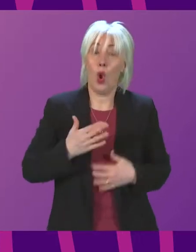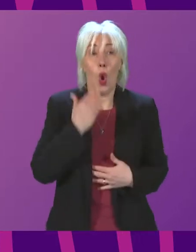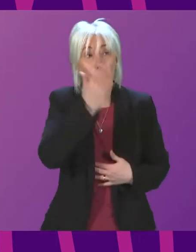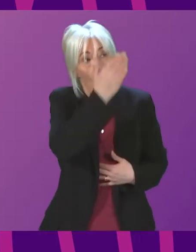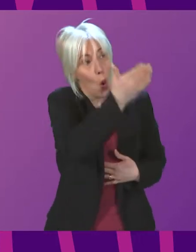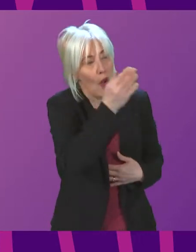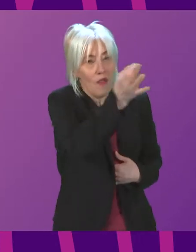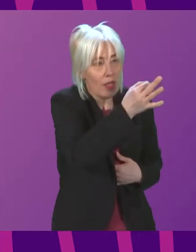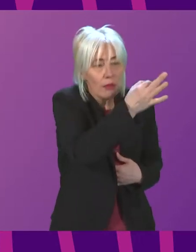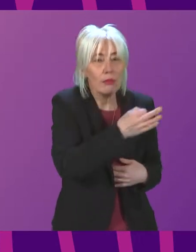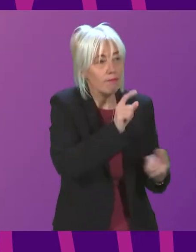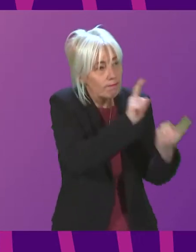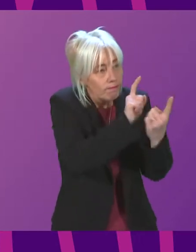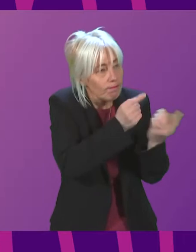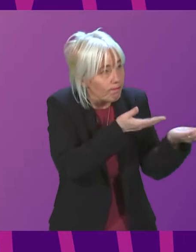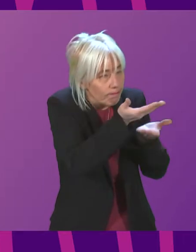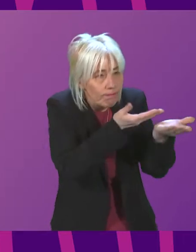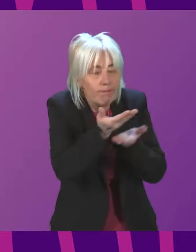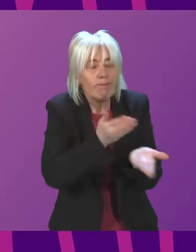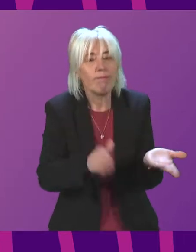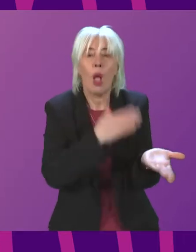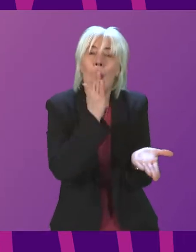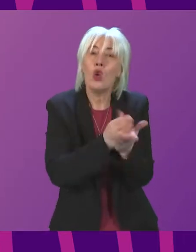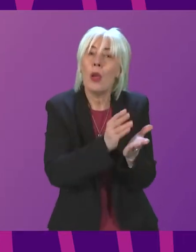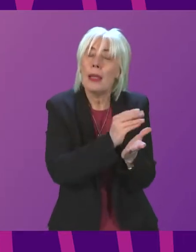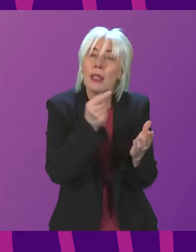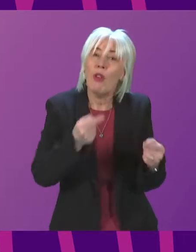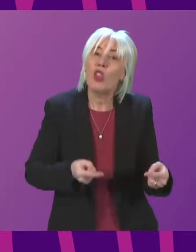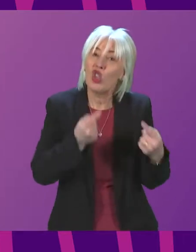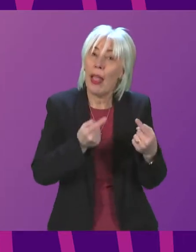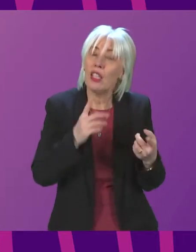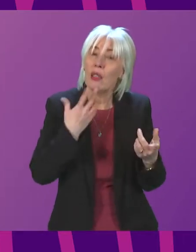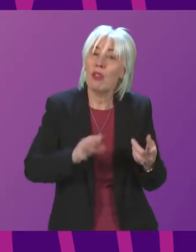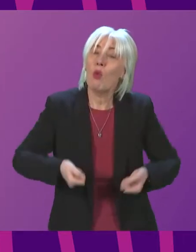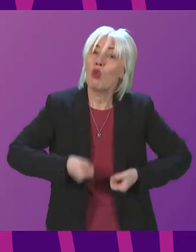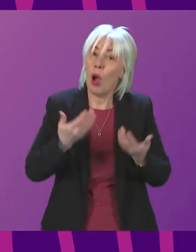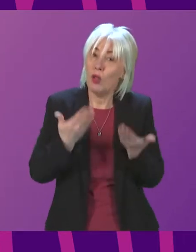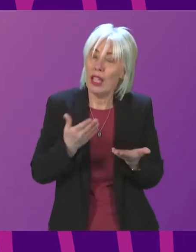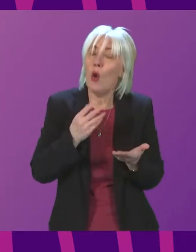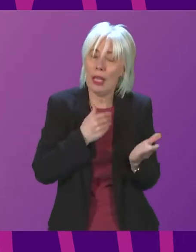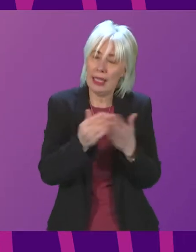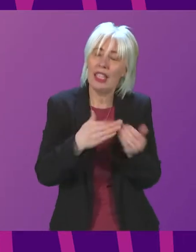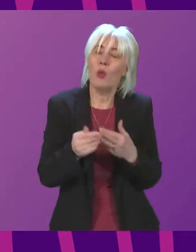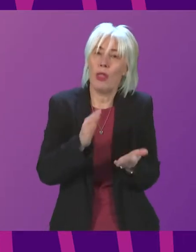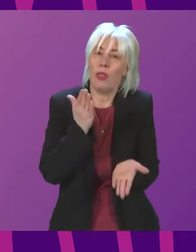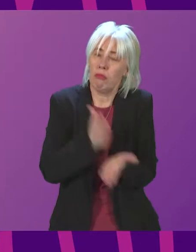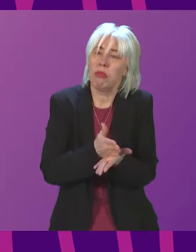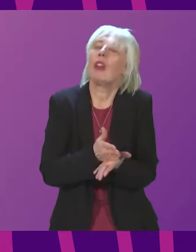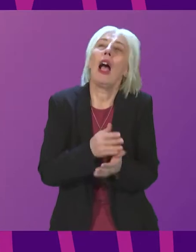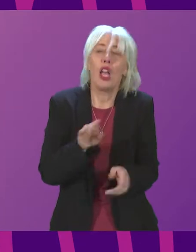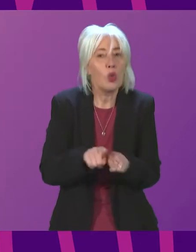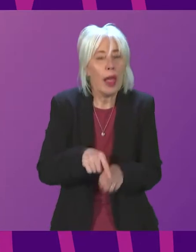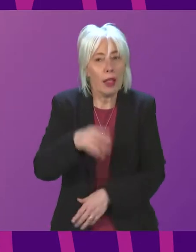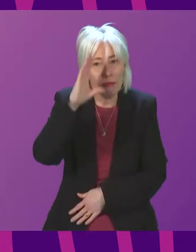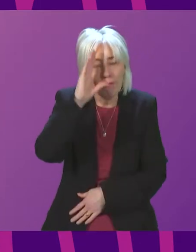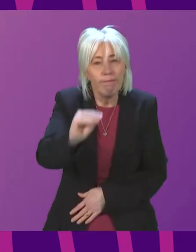to speak to them directly and to make sure that some of the challenges she has highlighted today are dealt with adequately. and I want to give her an assurance that I will